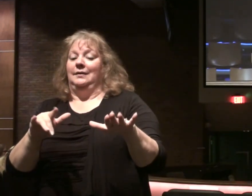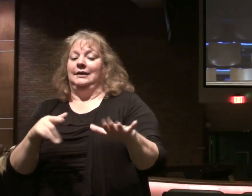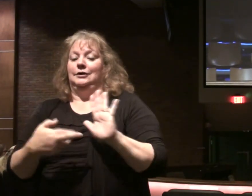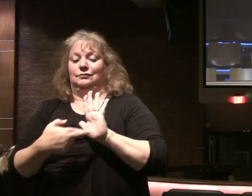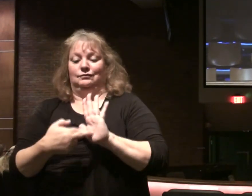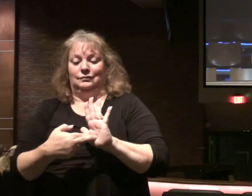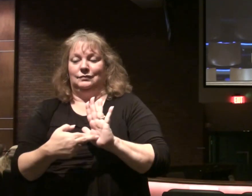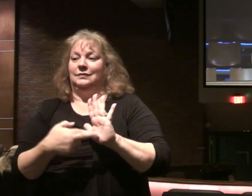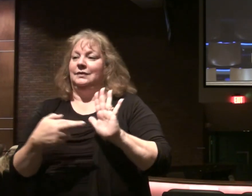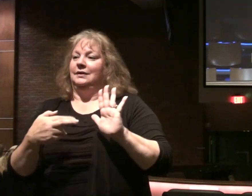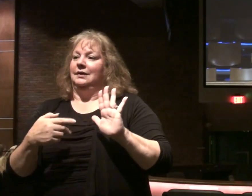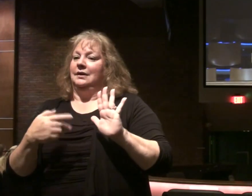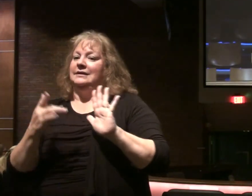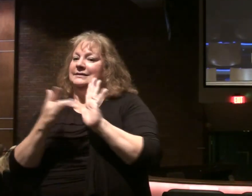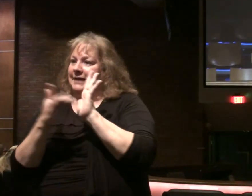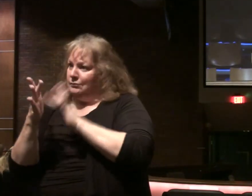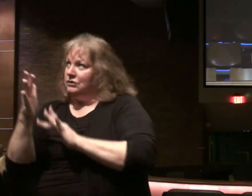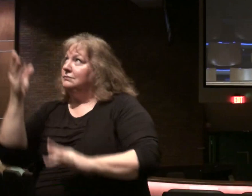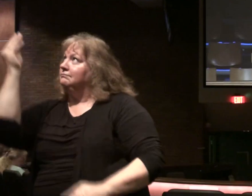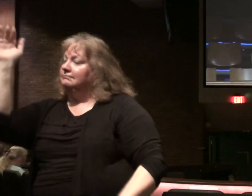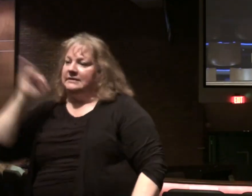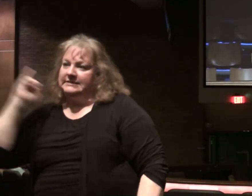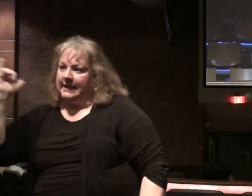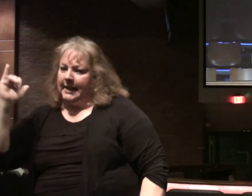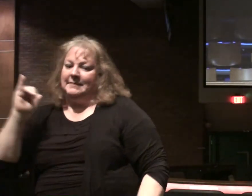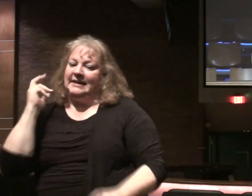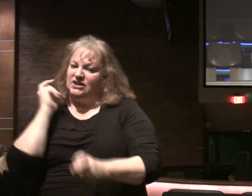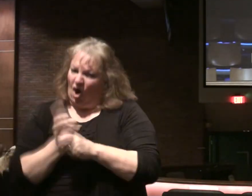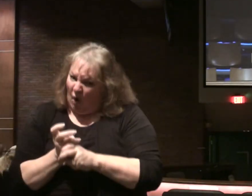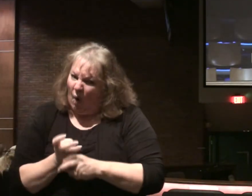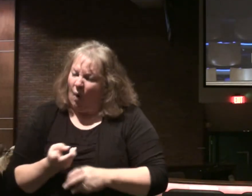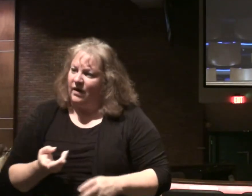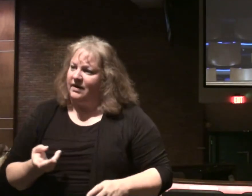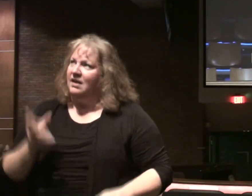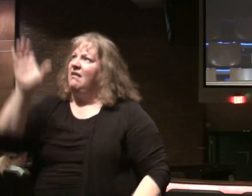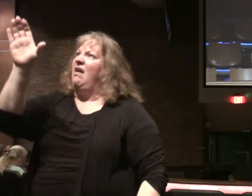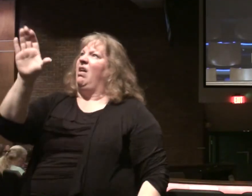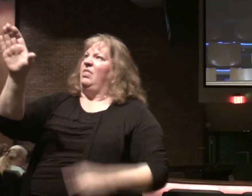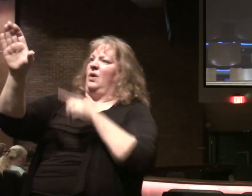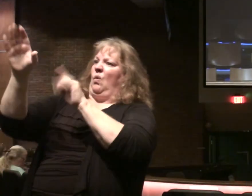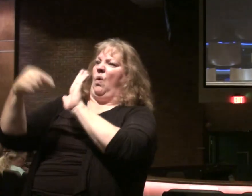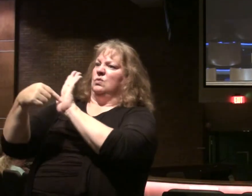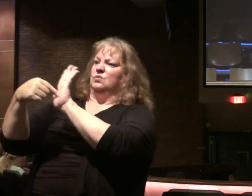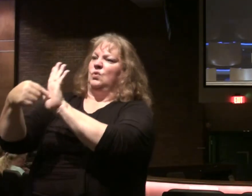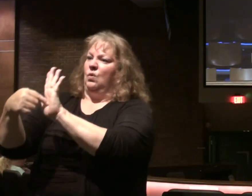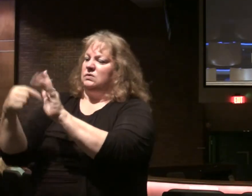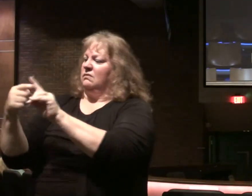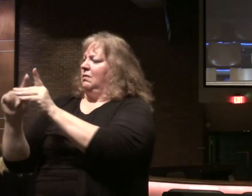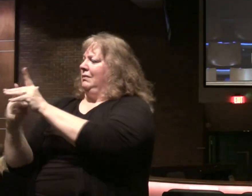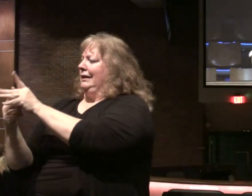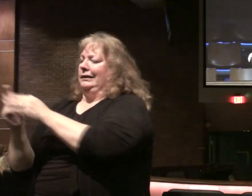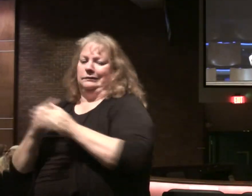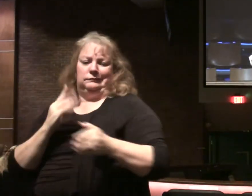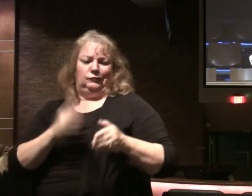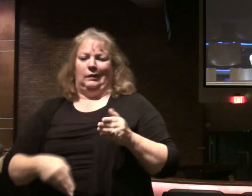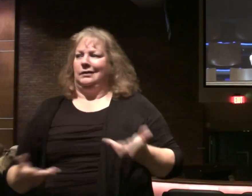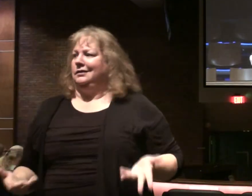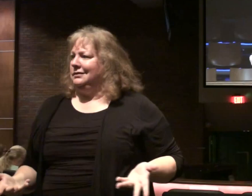represent Christianity as Jesus did. As hardship. The cross underlines it from beginning to end.